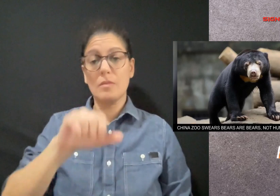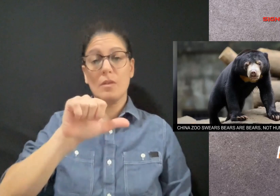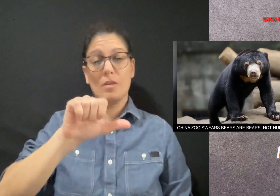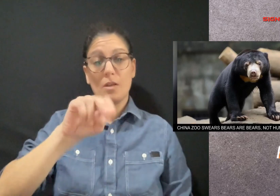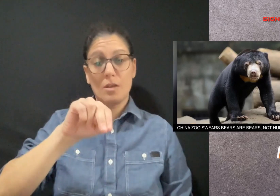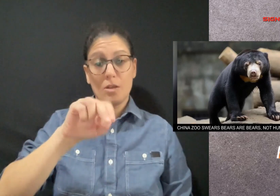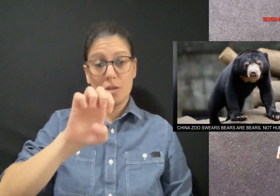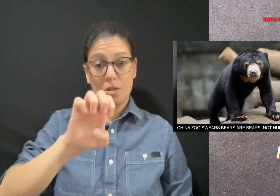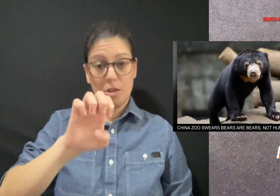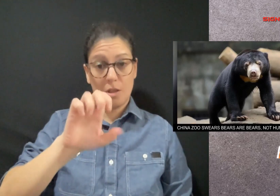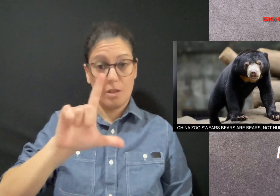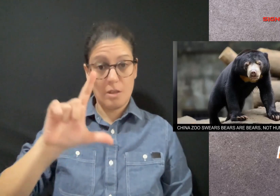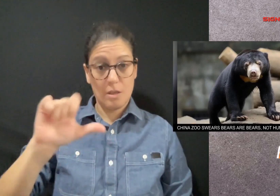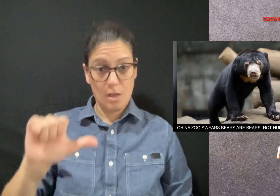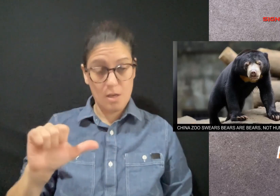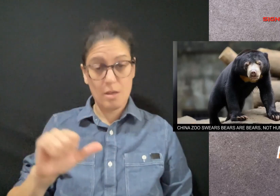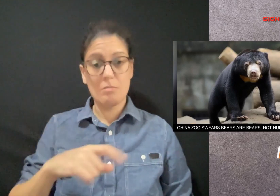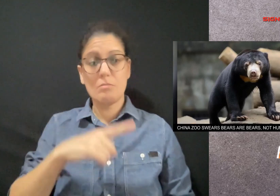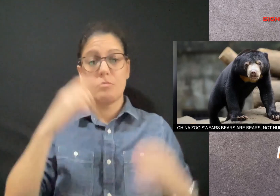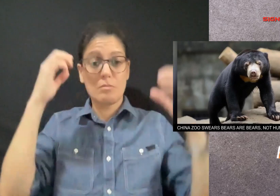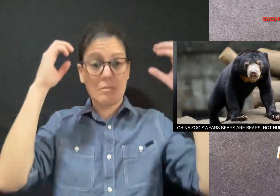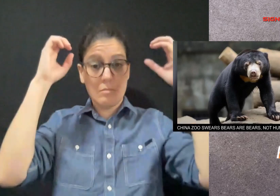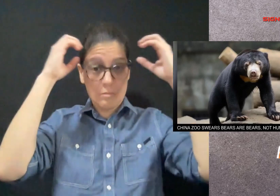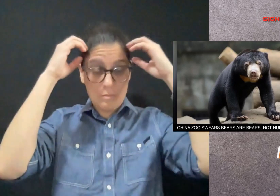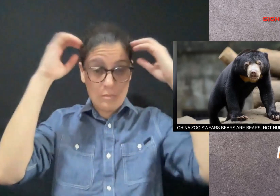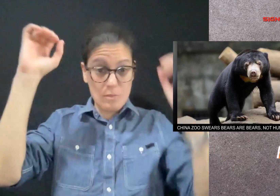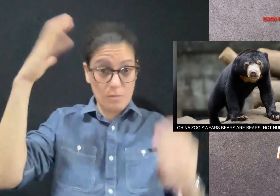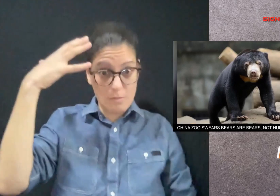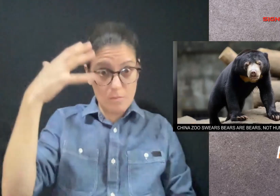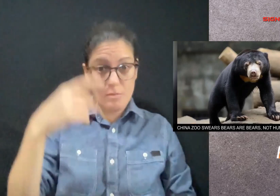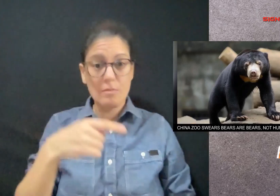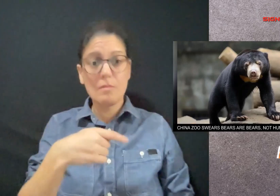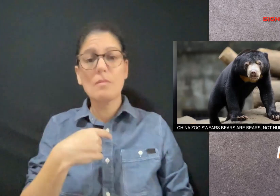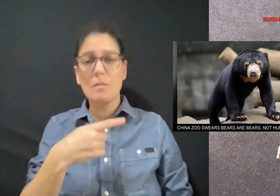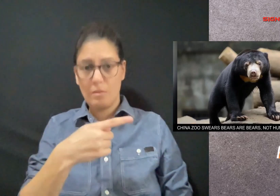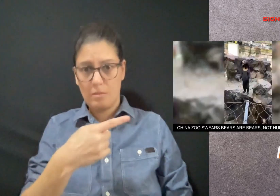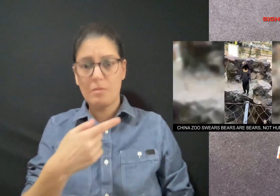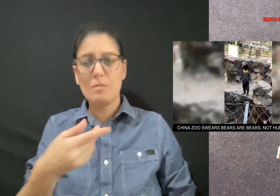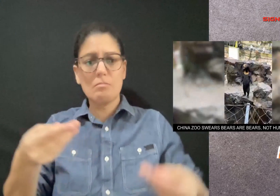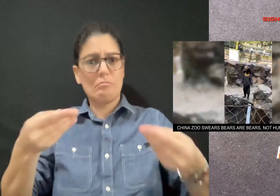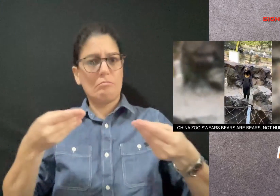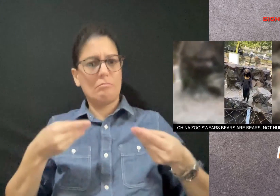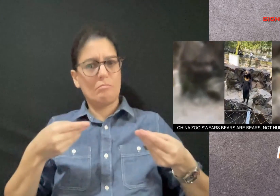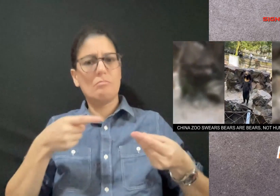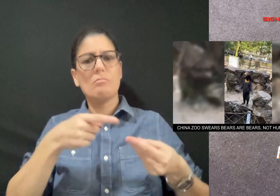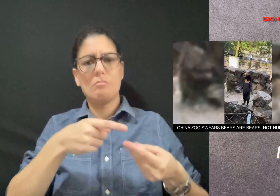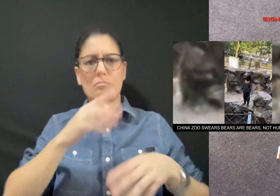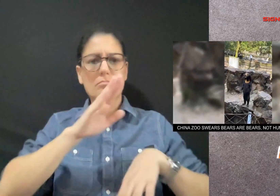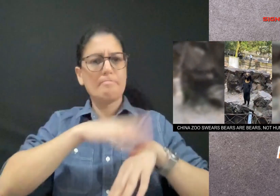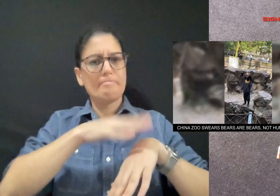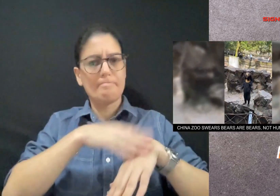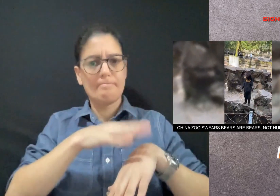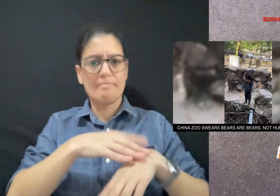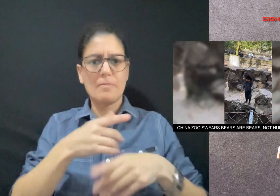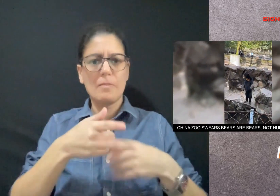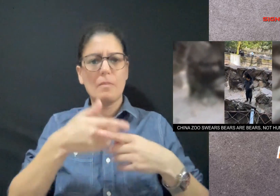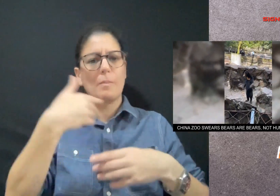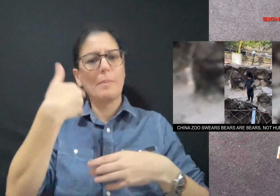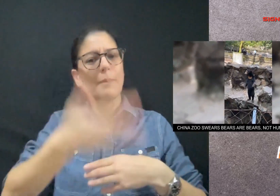the Sun Bear. I got a call after work yesterday from the head of the zoo asking